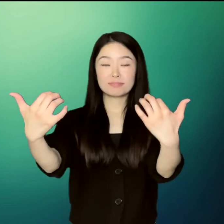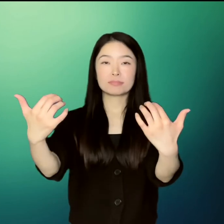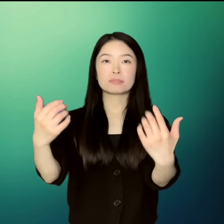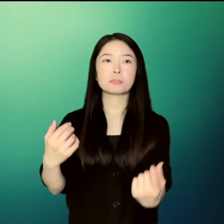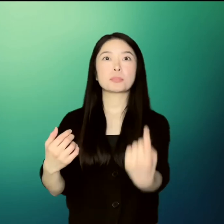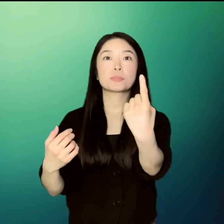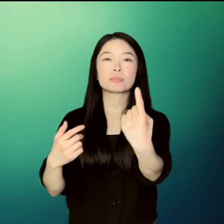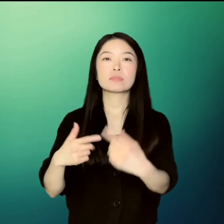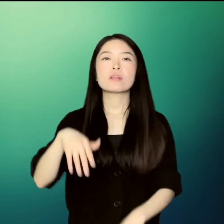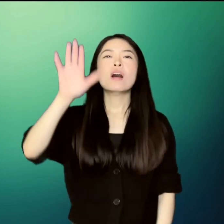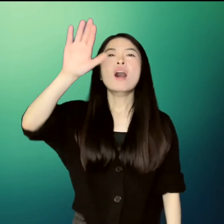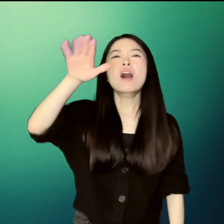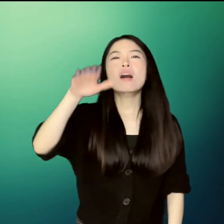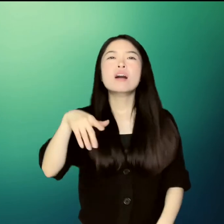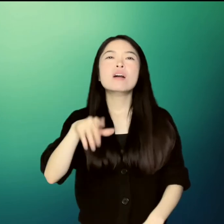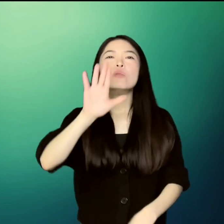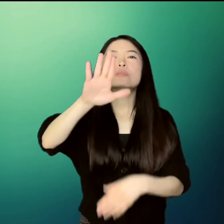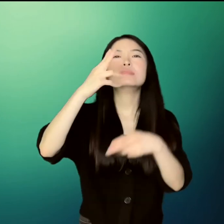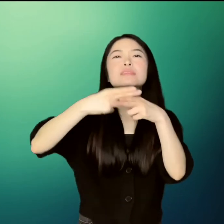What's her name? Someone shouted.